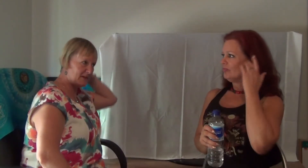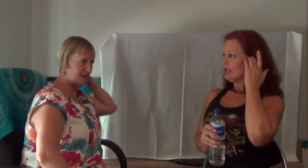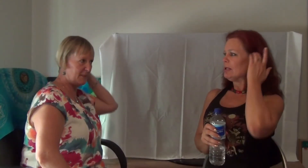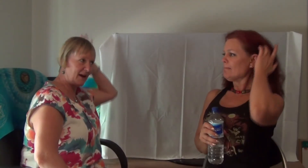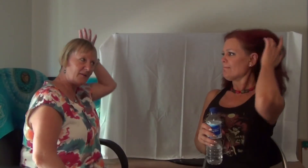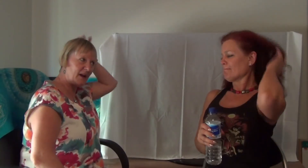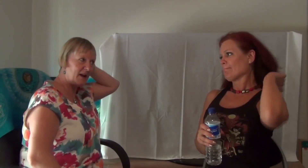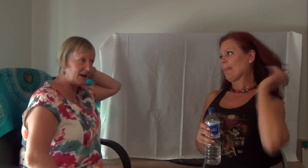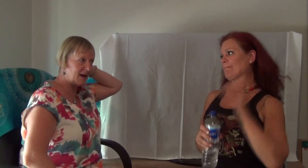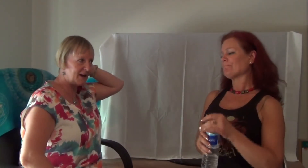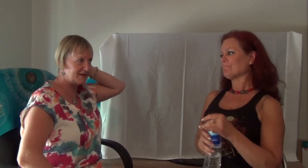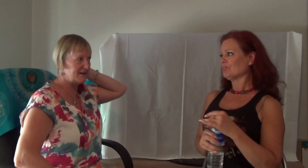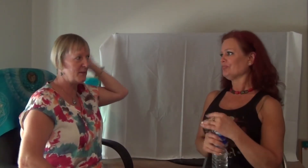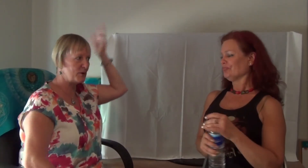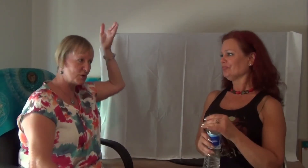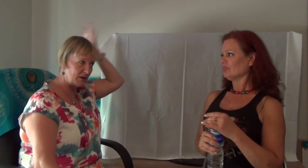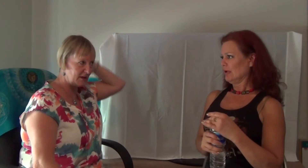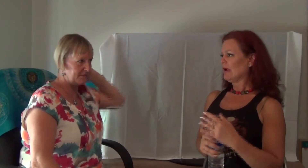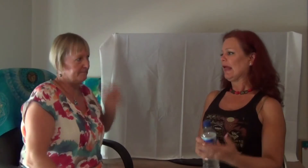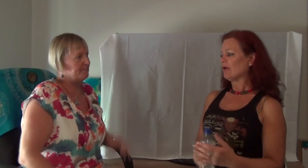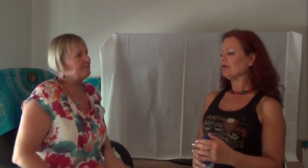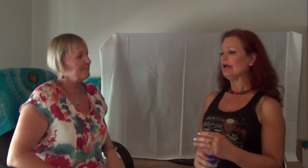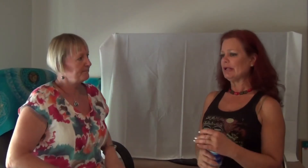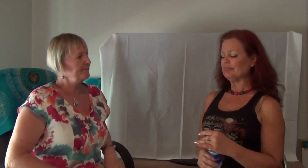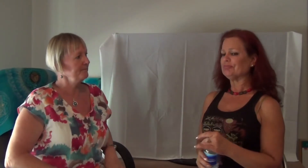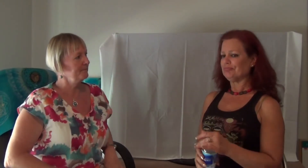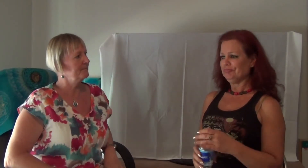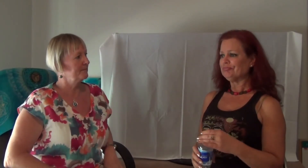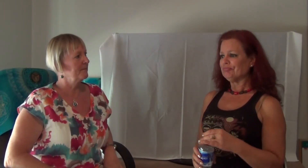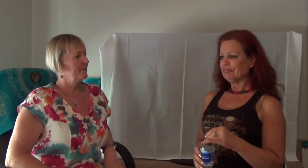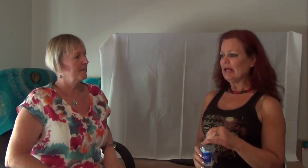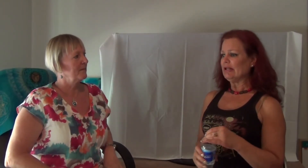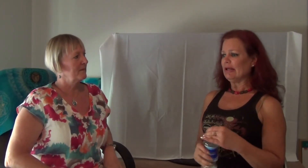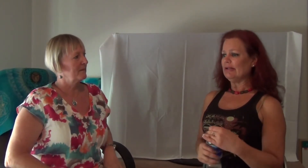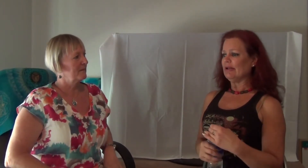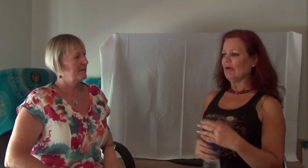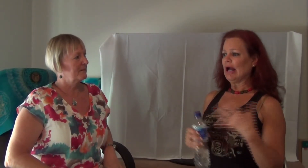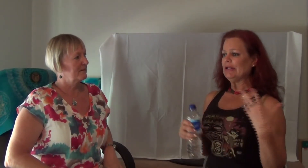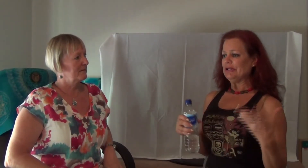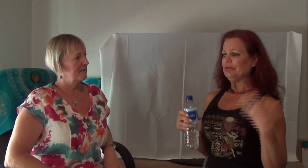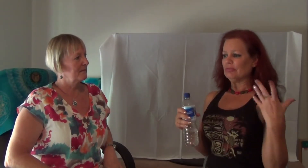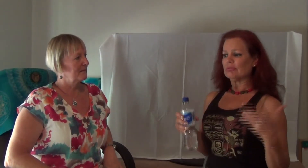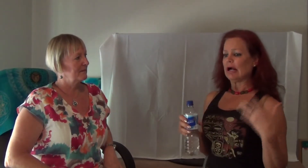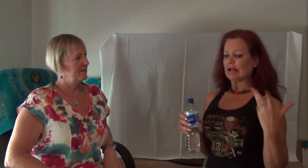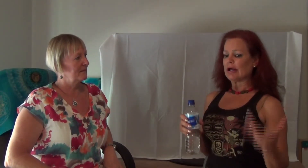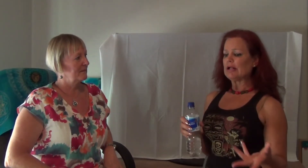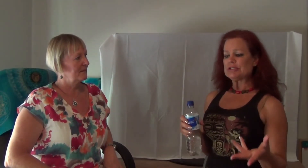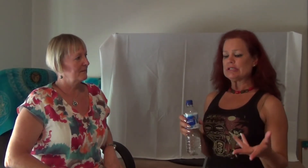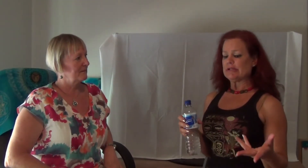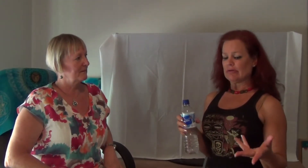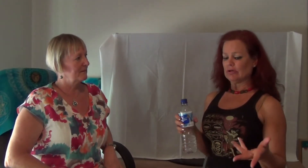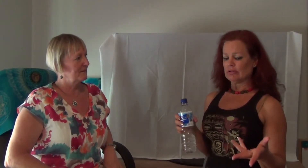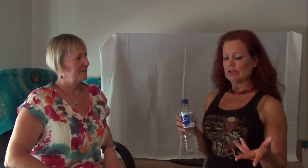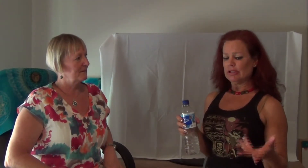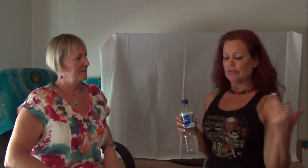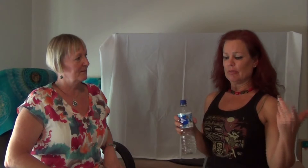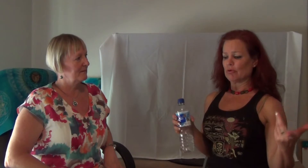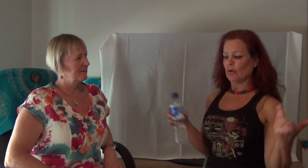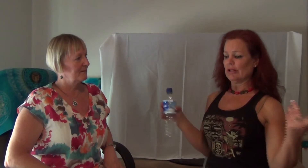in the back of your head, as in emotionally. Right. And, you know, I knew on a conscious level you know, number one,